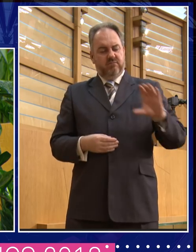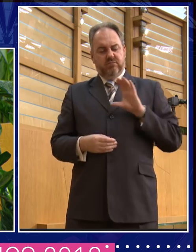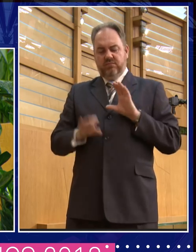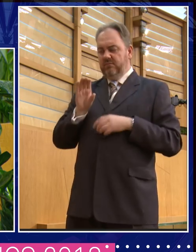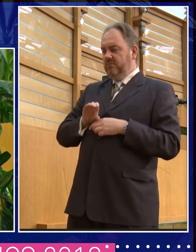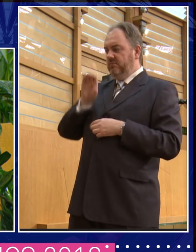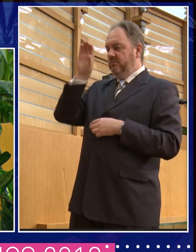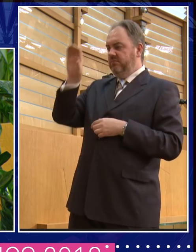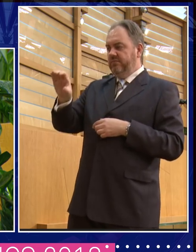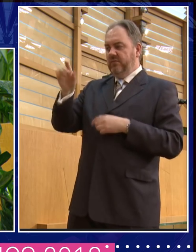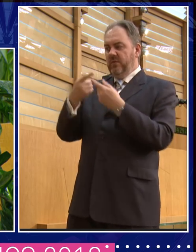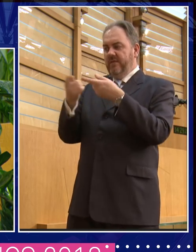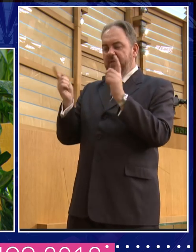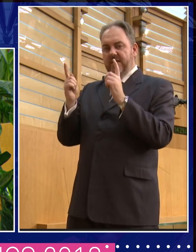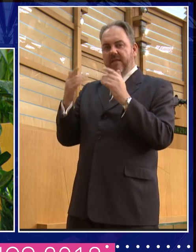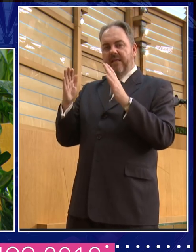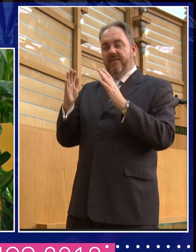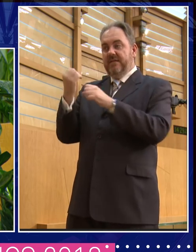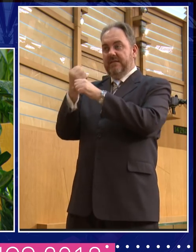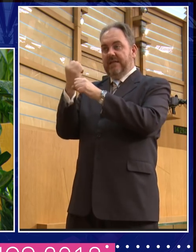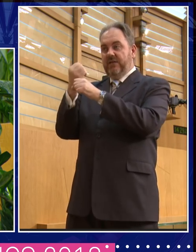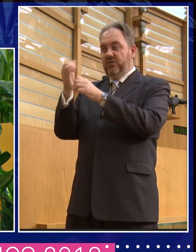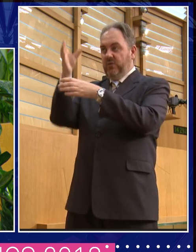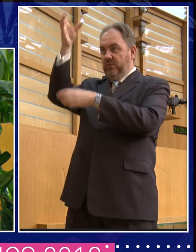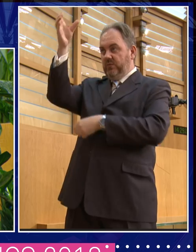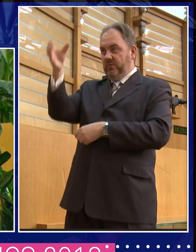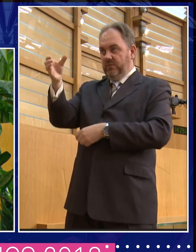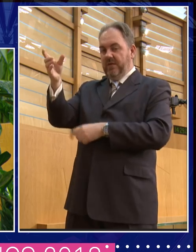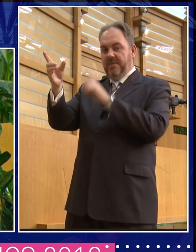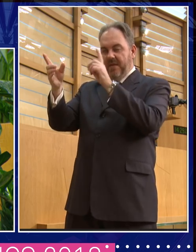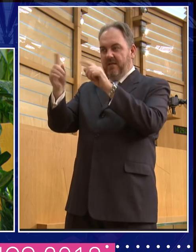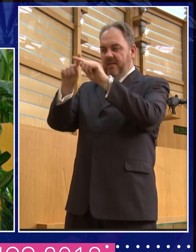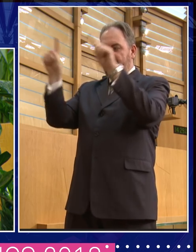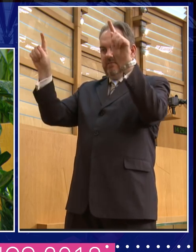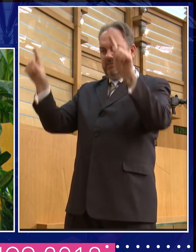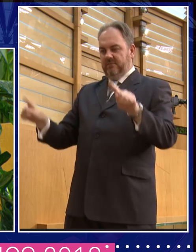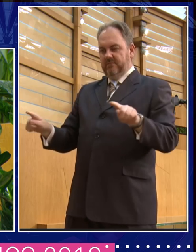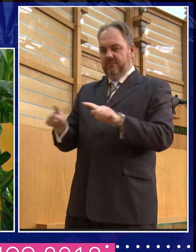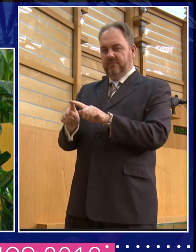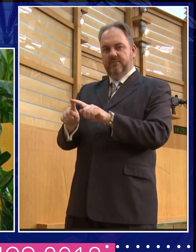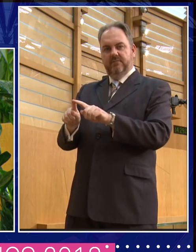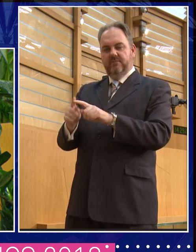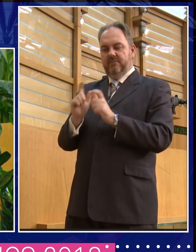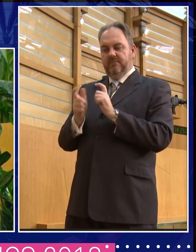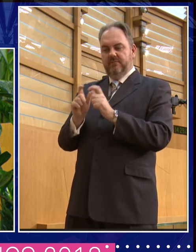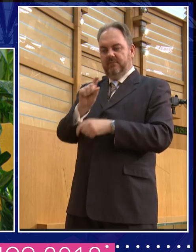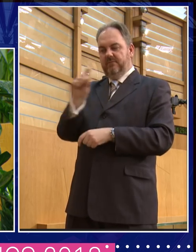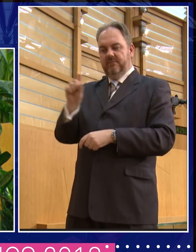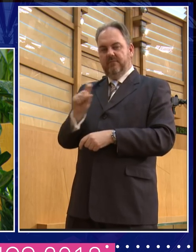They've left his statue but they've put a really, really big and elegant pluck saying this is in memory of all the